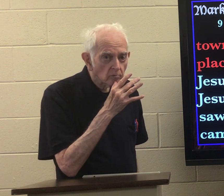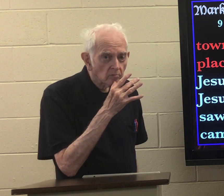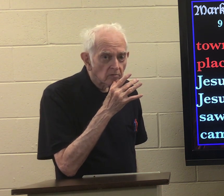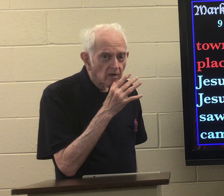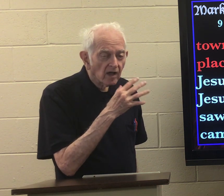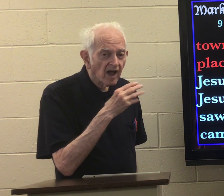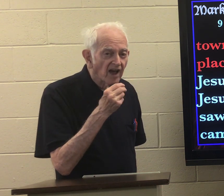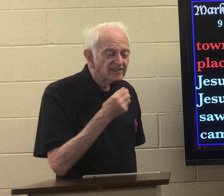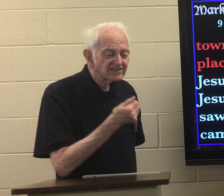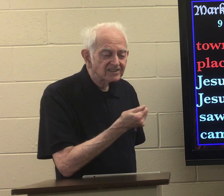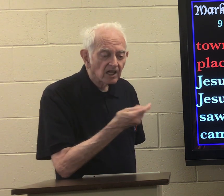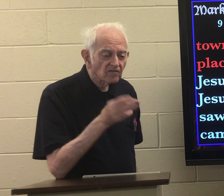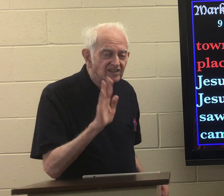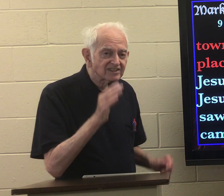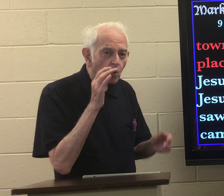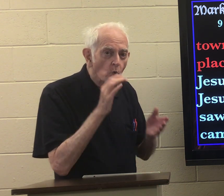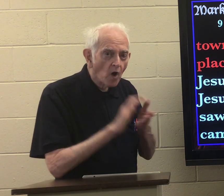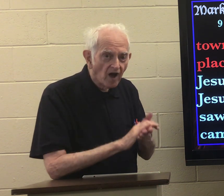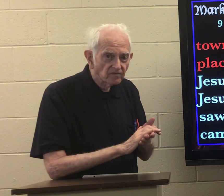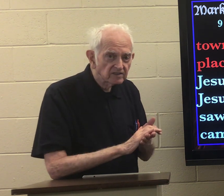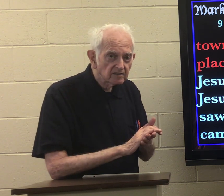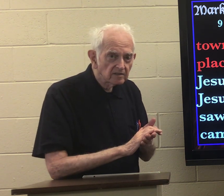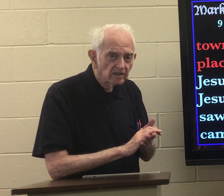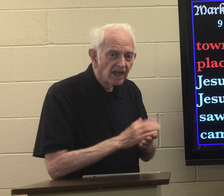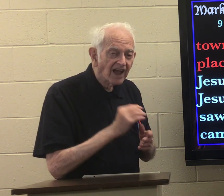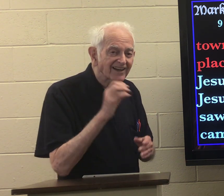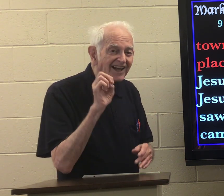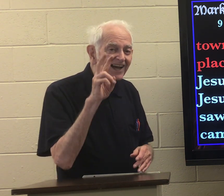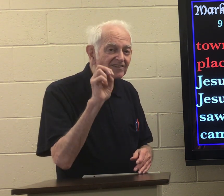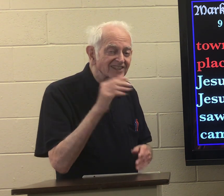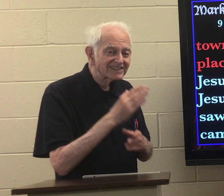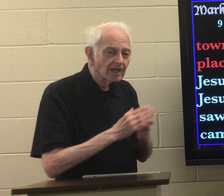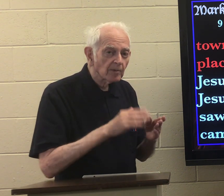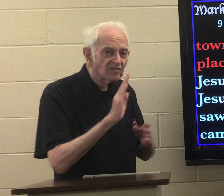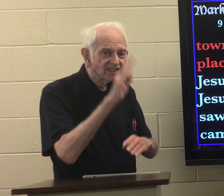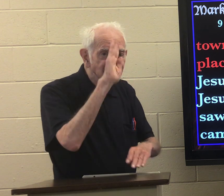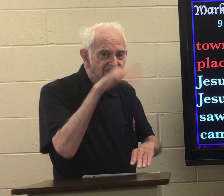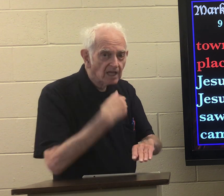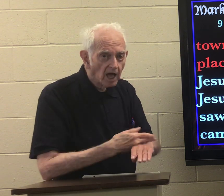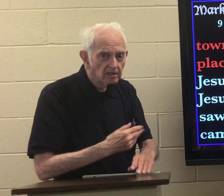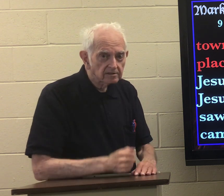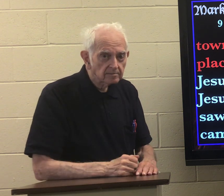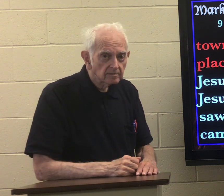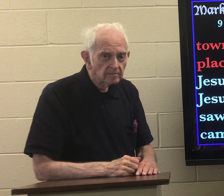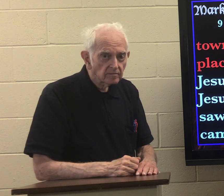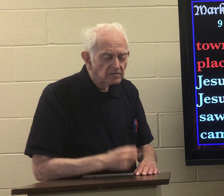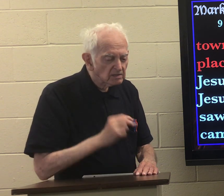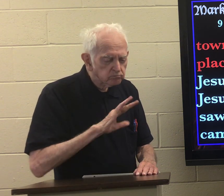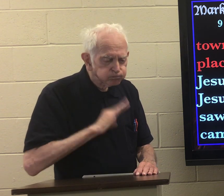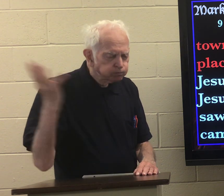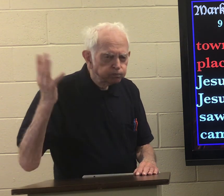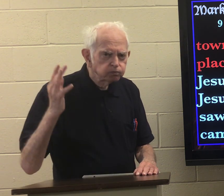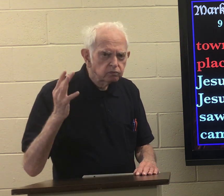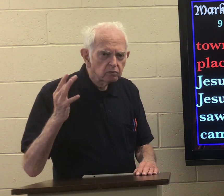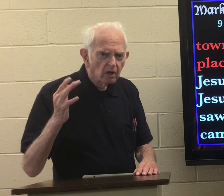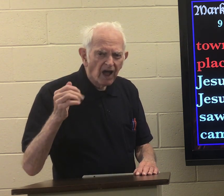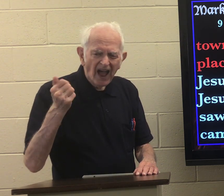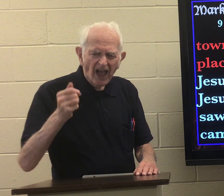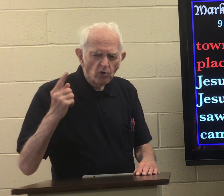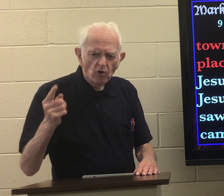mother and several of his wives and even some of his sons he didn't want